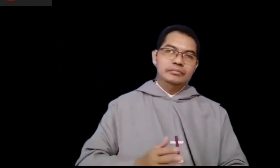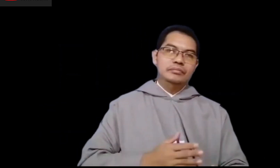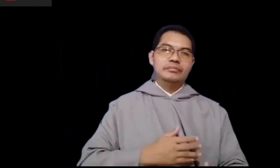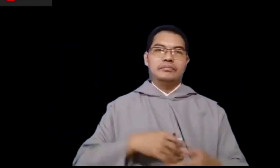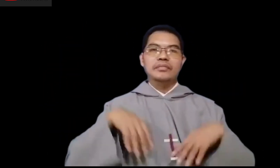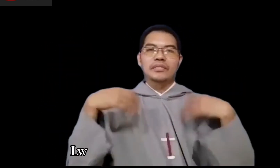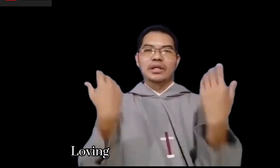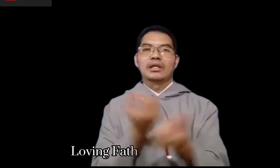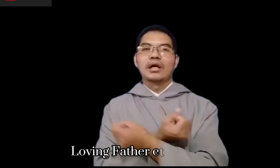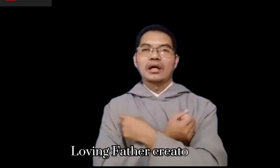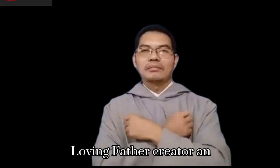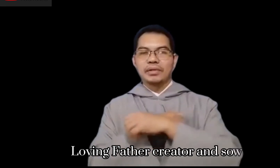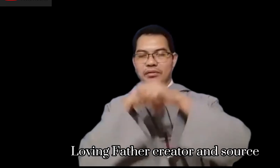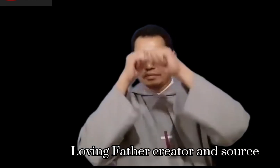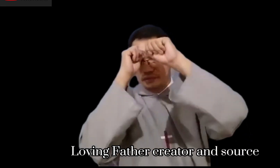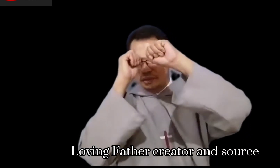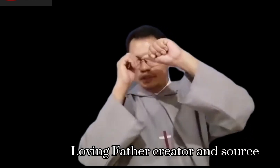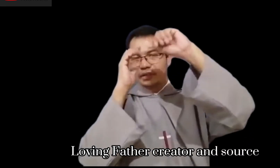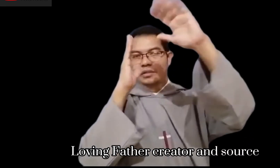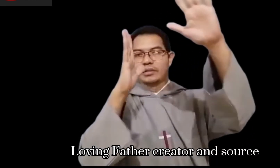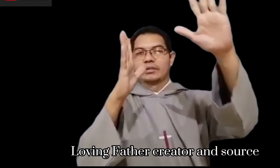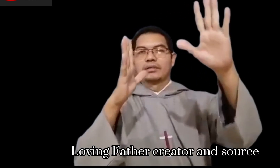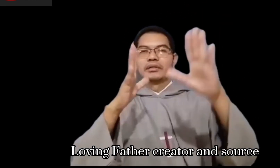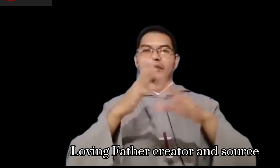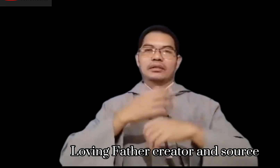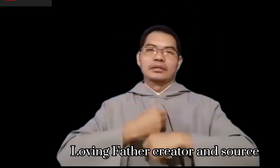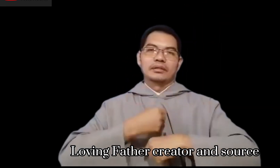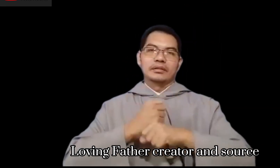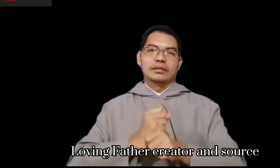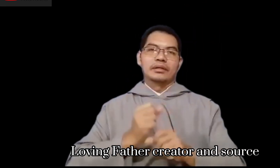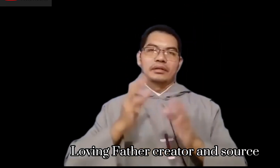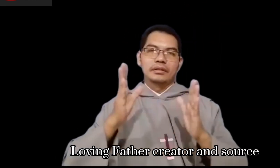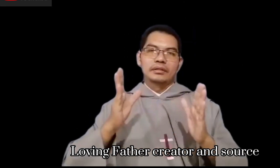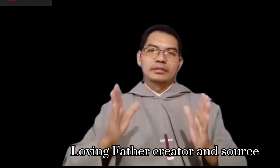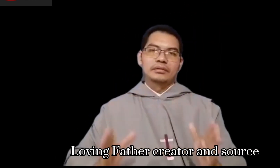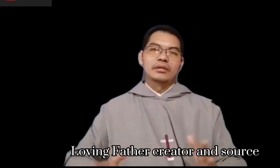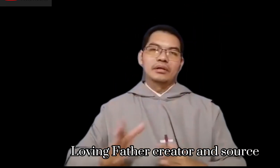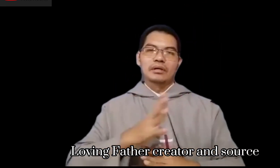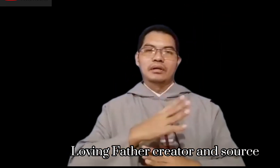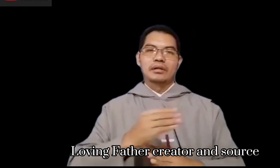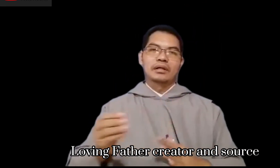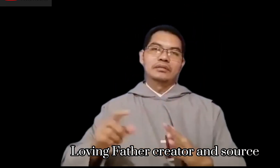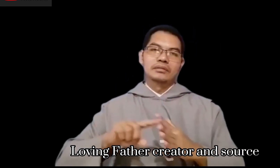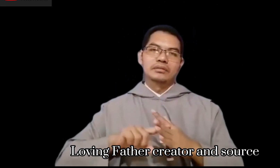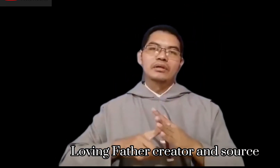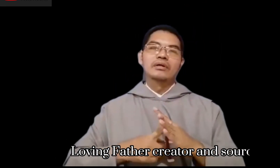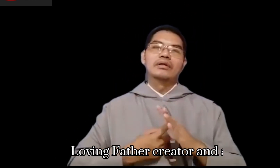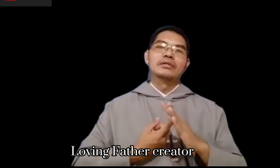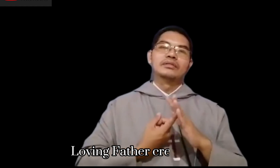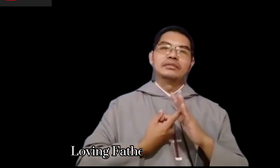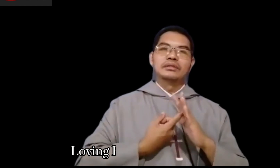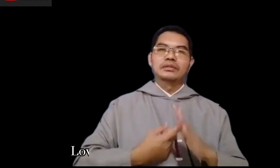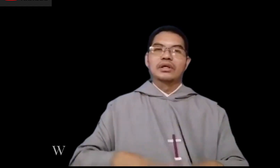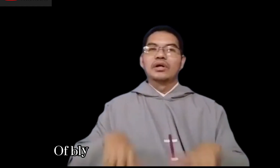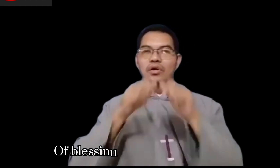Loving Father, creator and source of